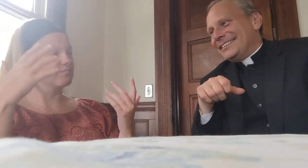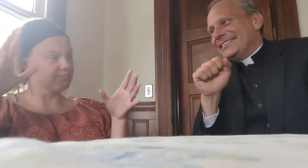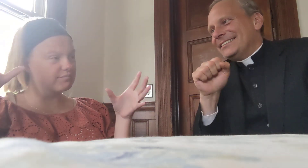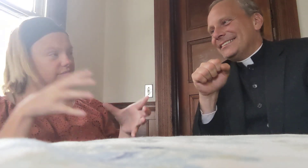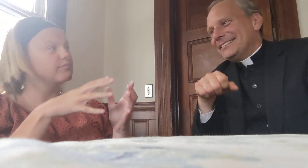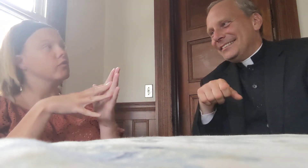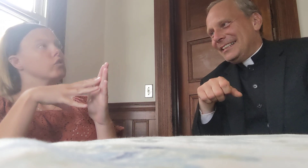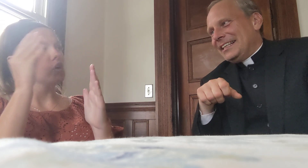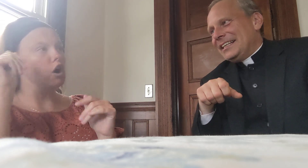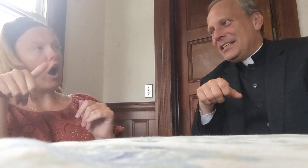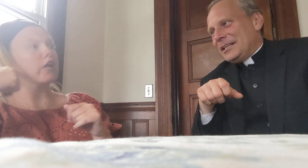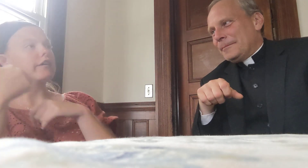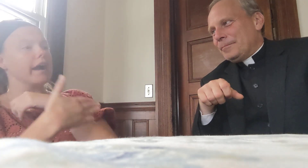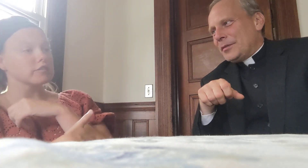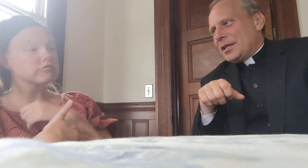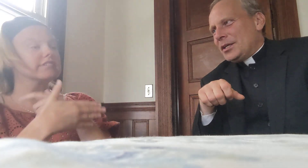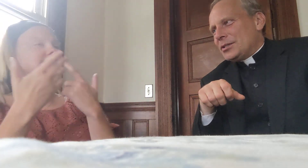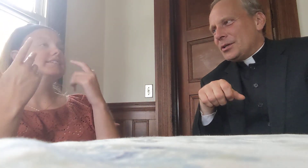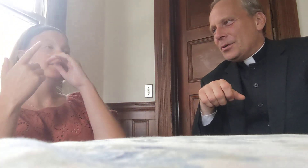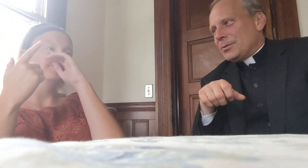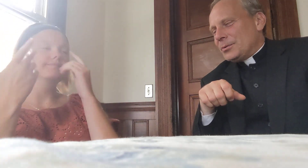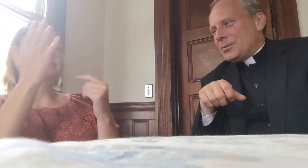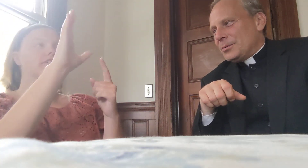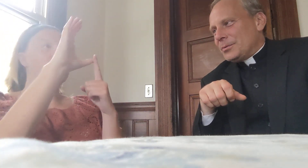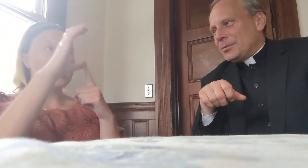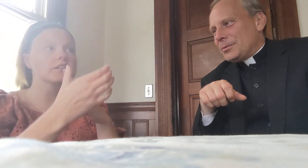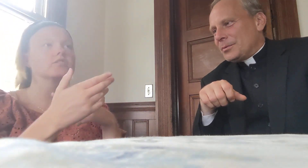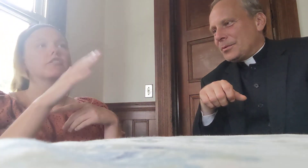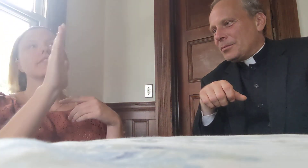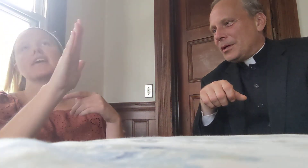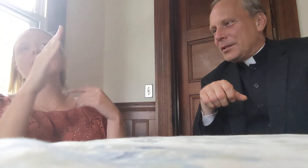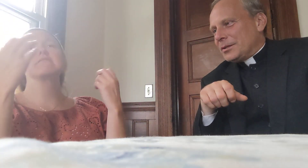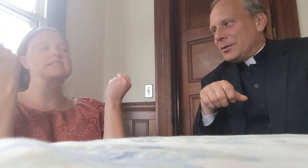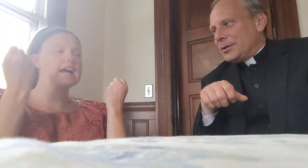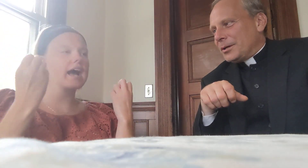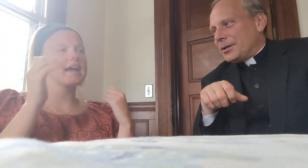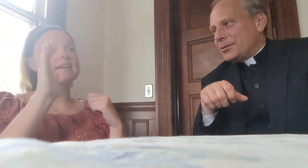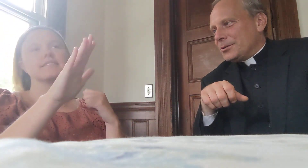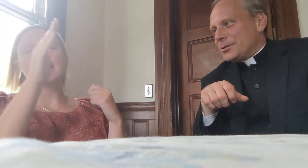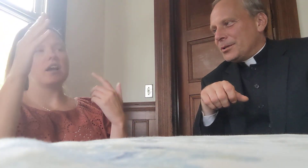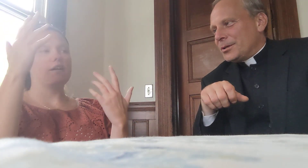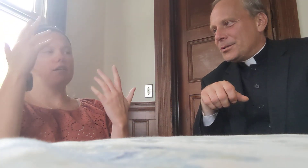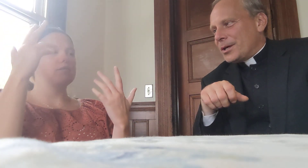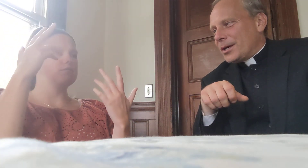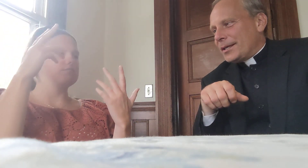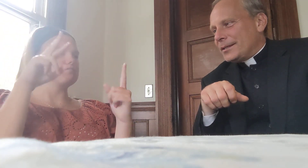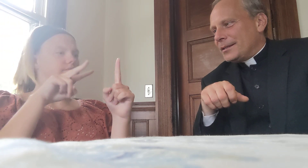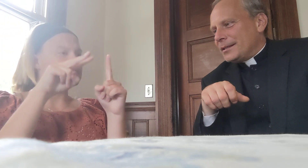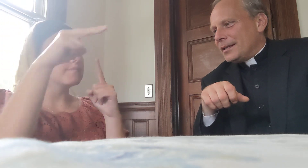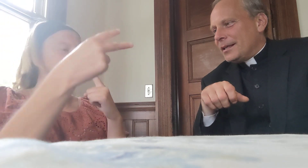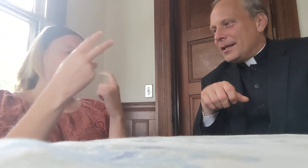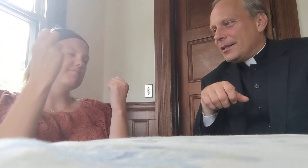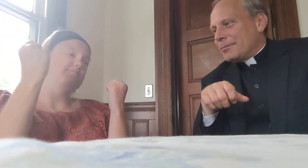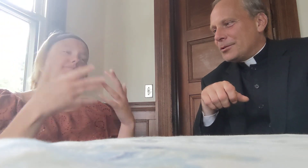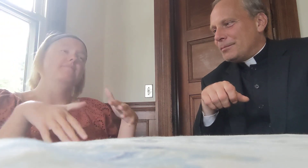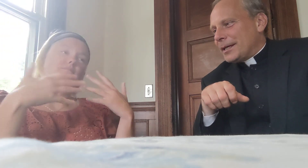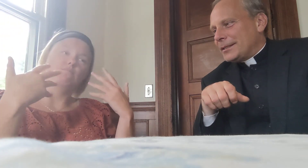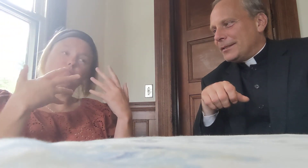mm-hmm, yep, so, we get to learn their cultures, and their sign, and their perspective,